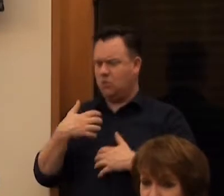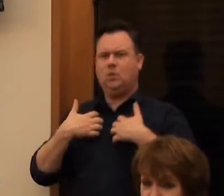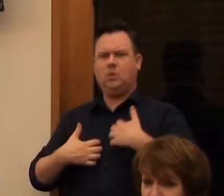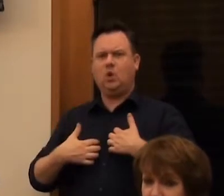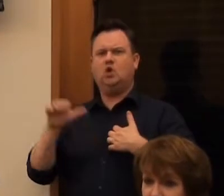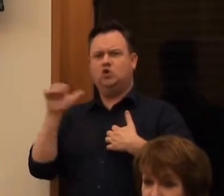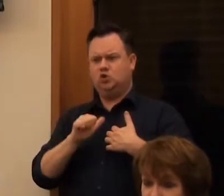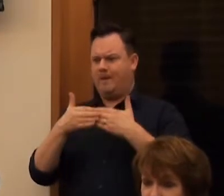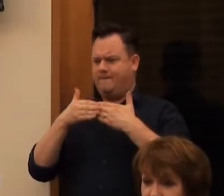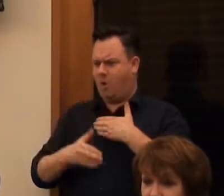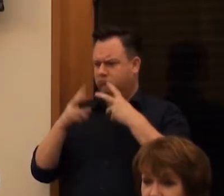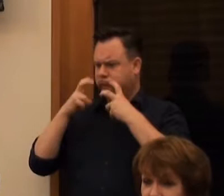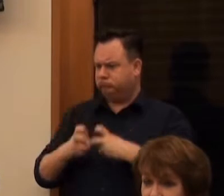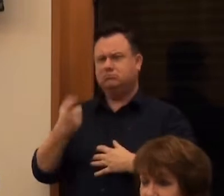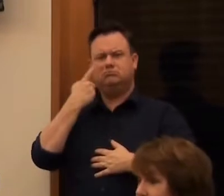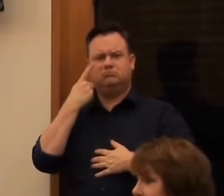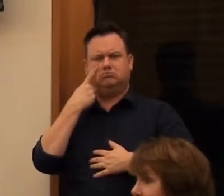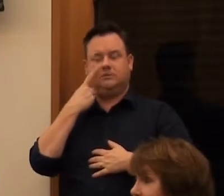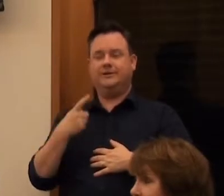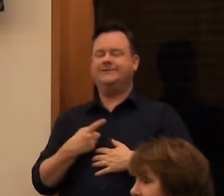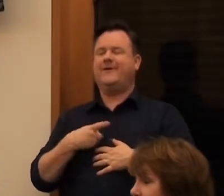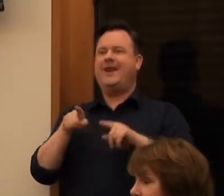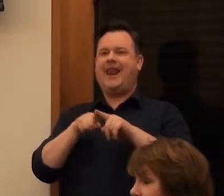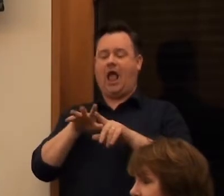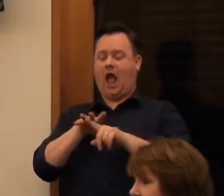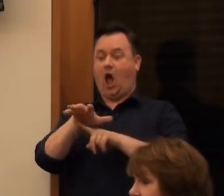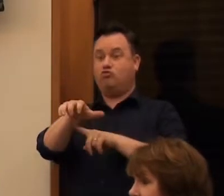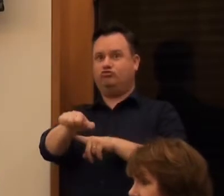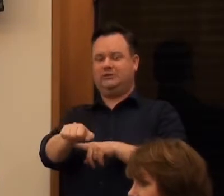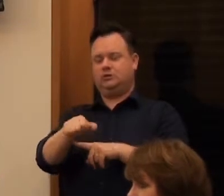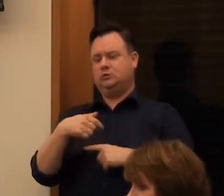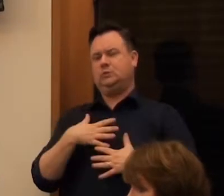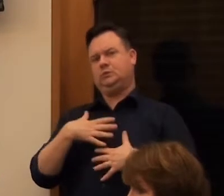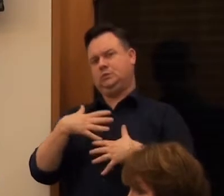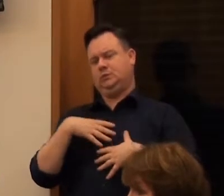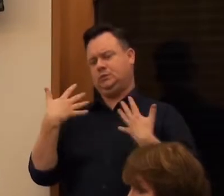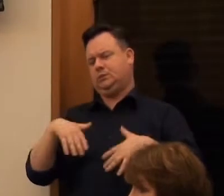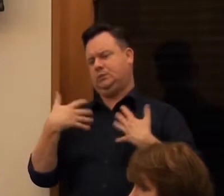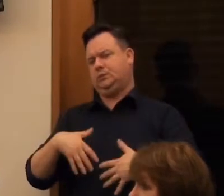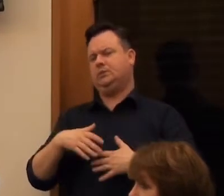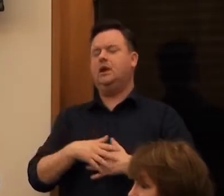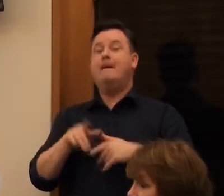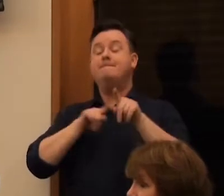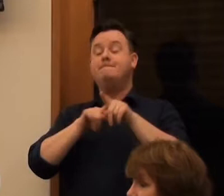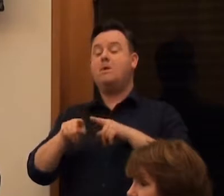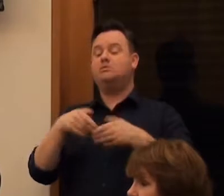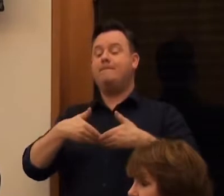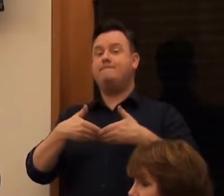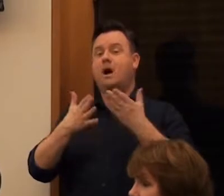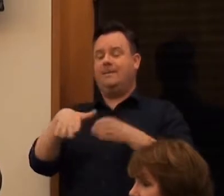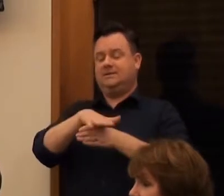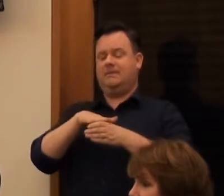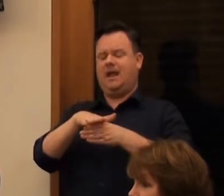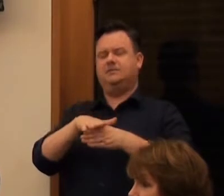So it has an amazing kind of outreach. And it's so effective. Because most public space, people are